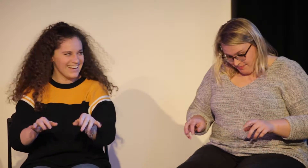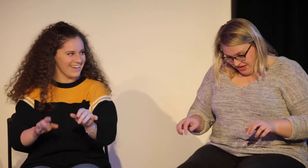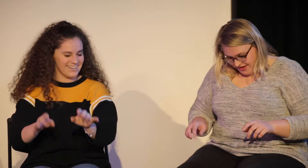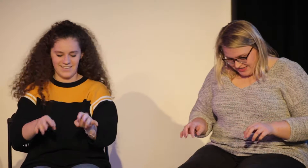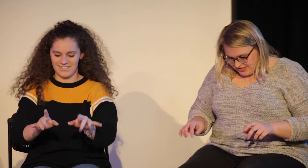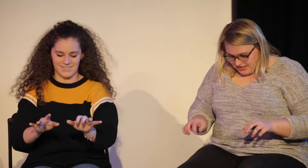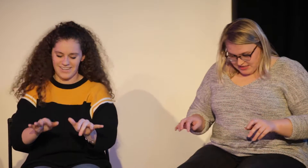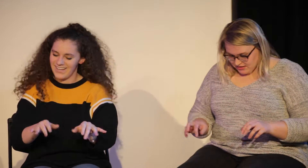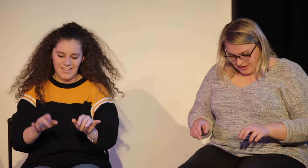it.